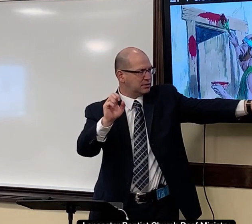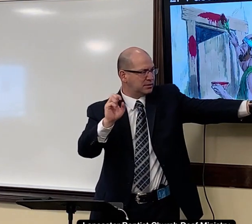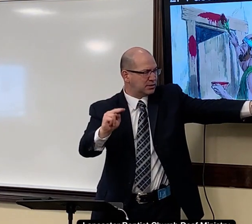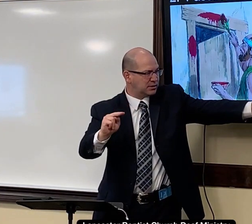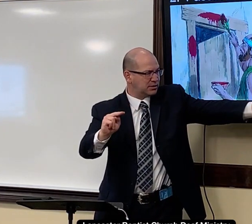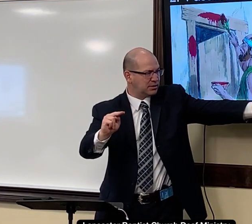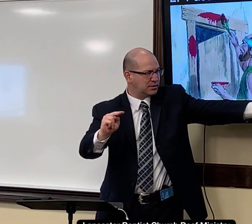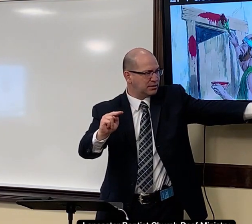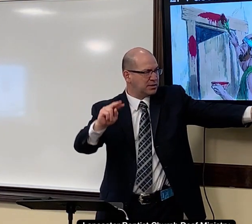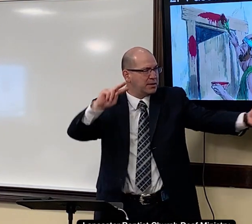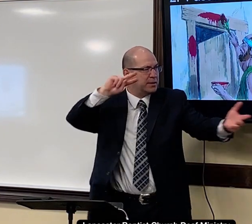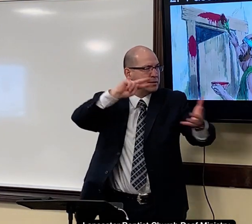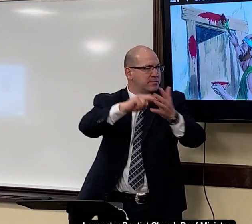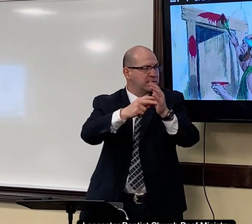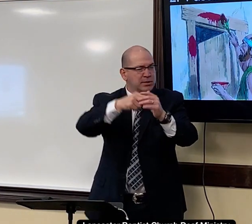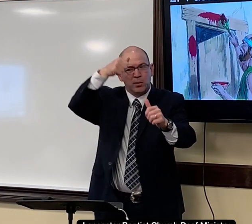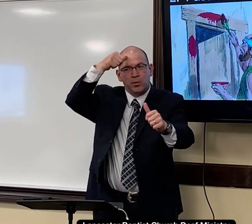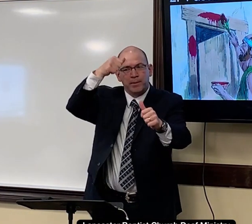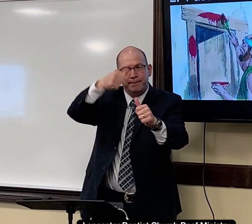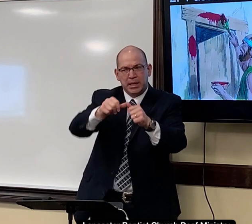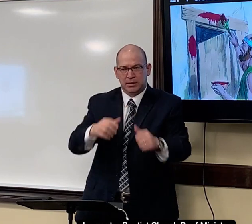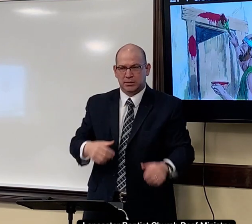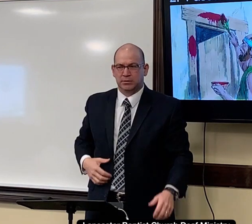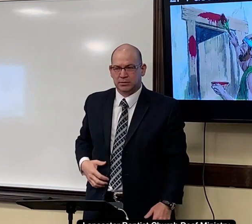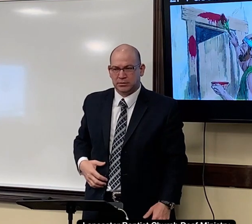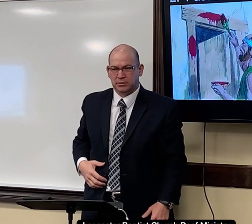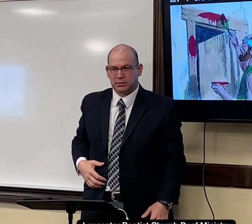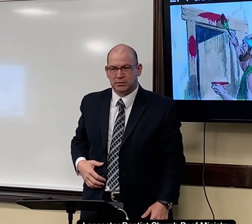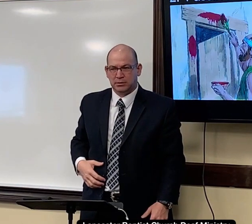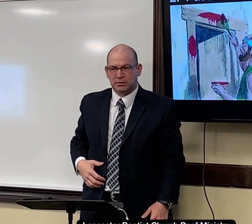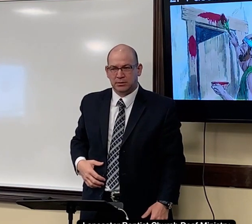token means a reminder a remembrance